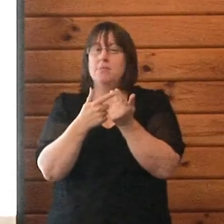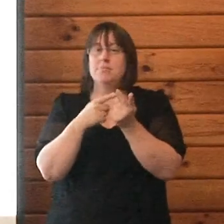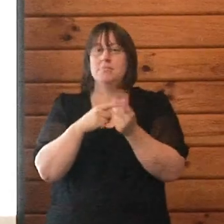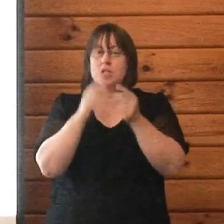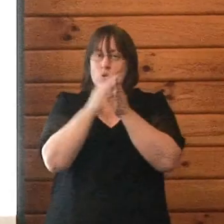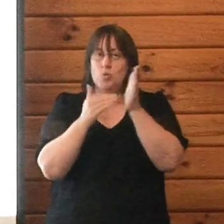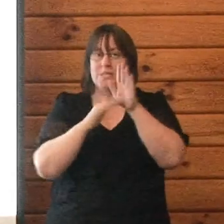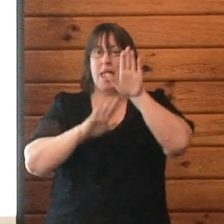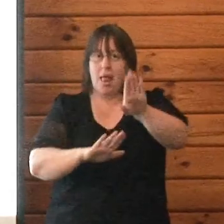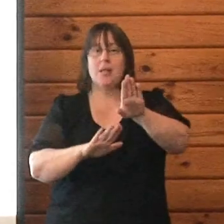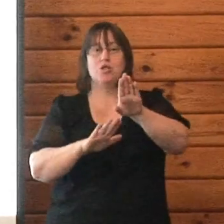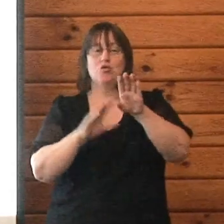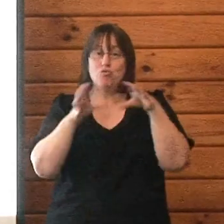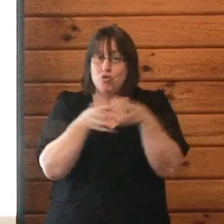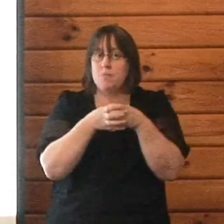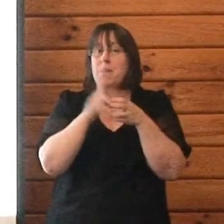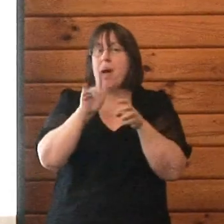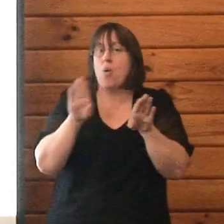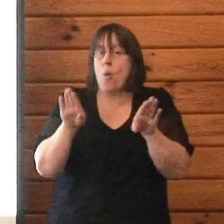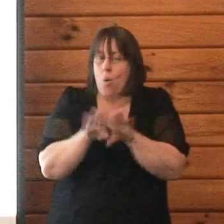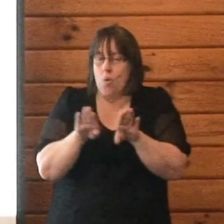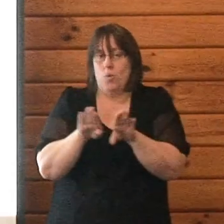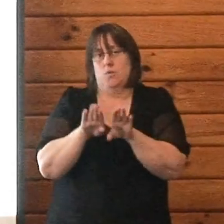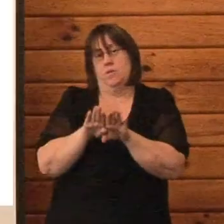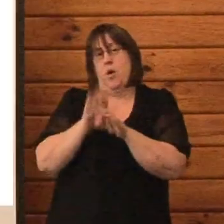in their recovery programs? lessons. we from we How